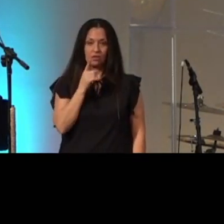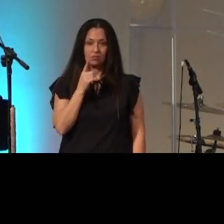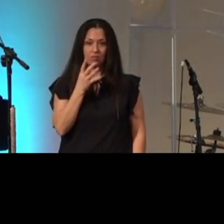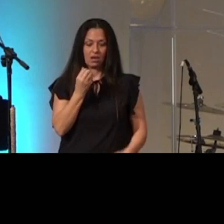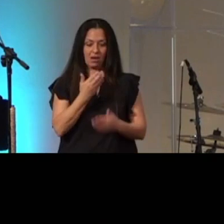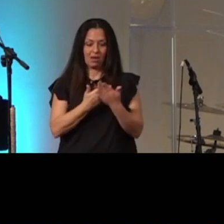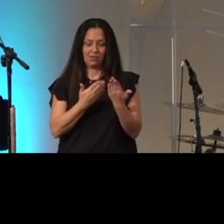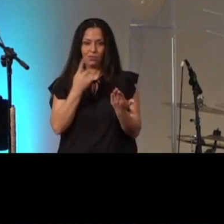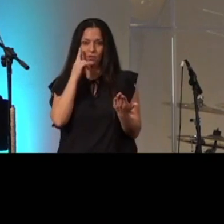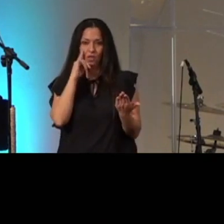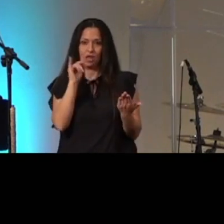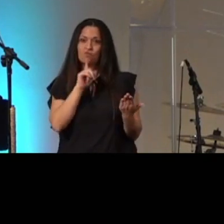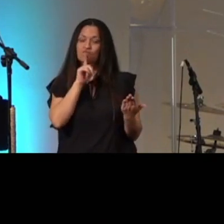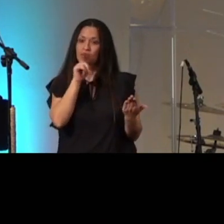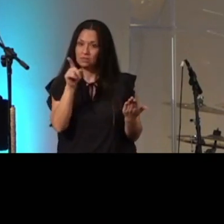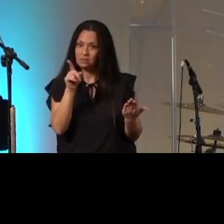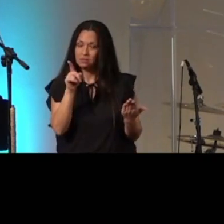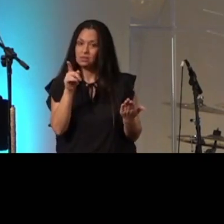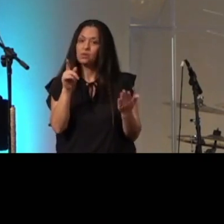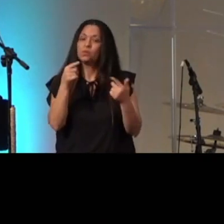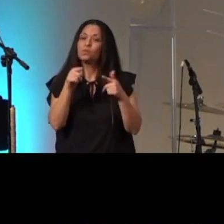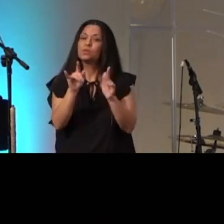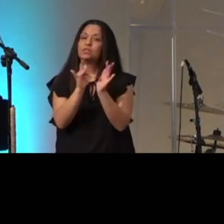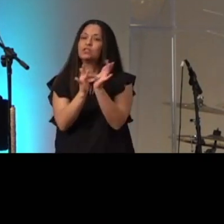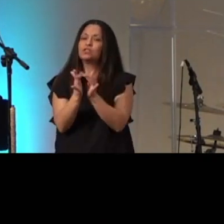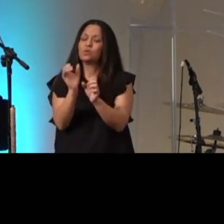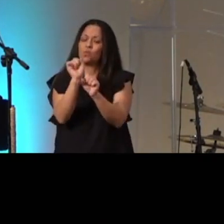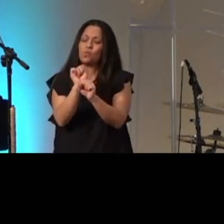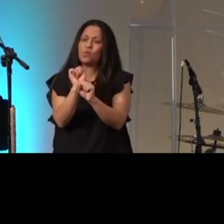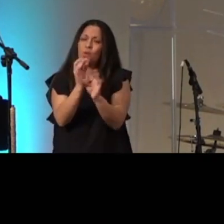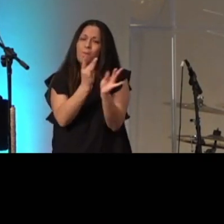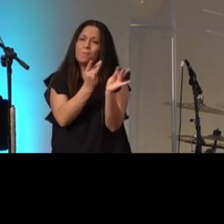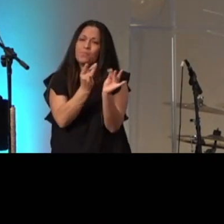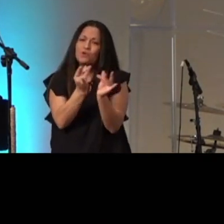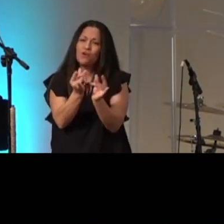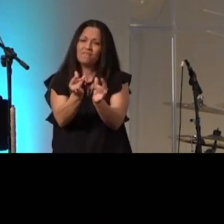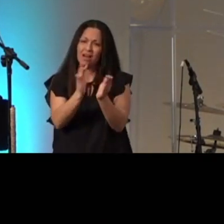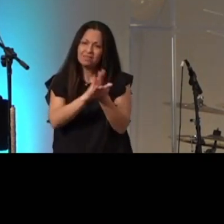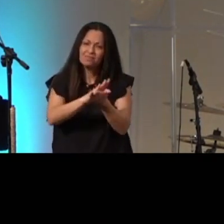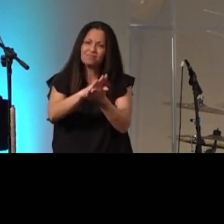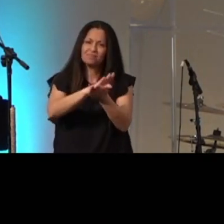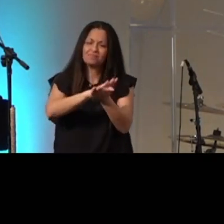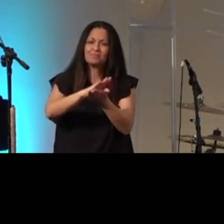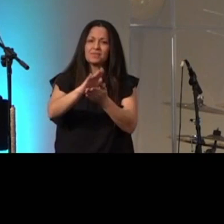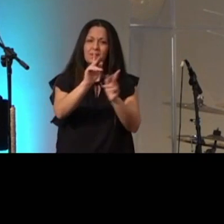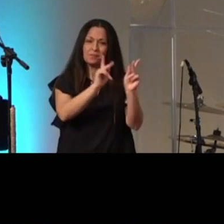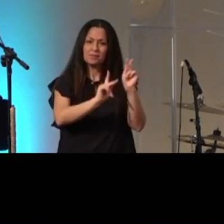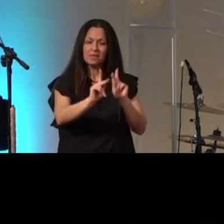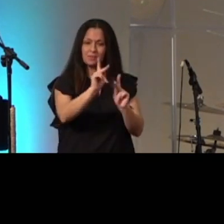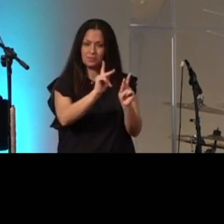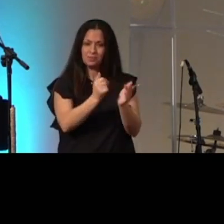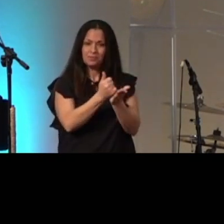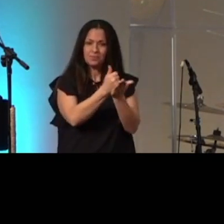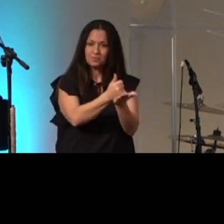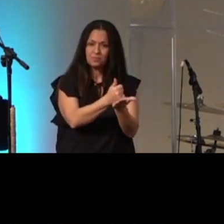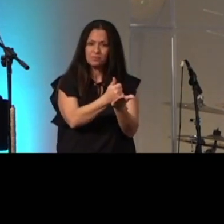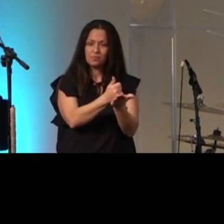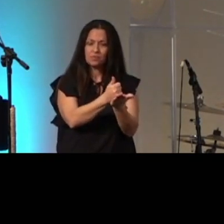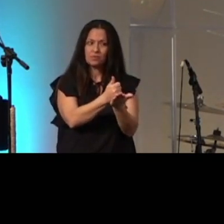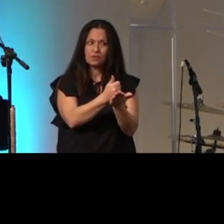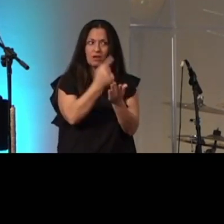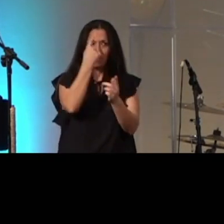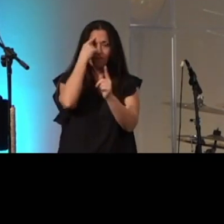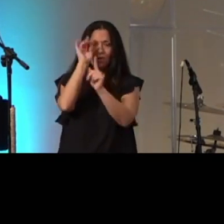Jesus works to purify for himself a people for his own possession and I want you to know that that is